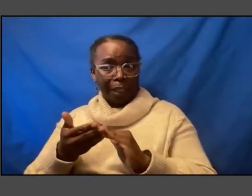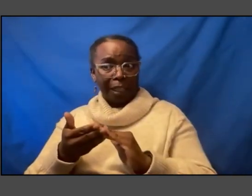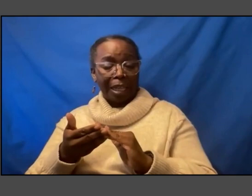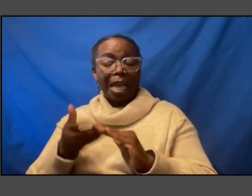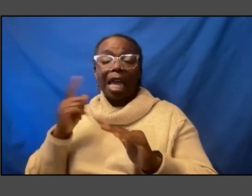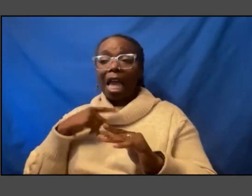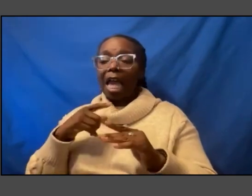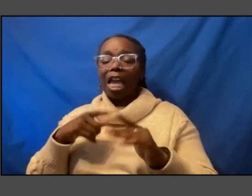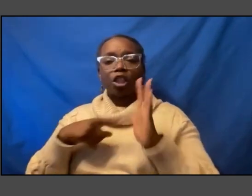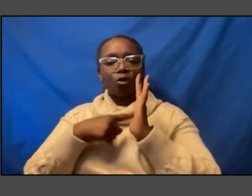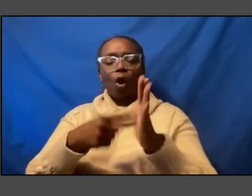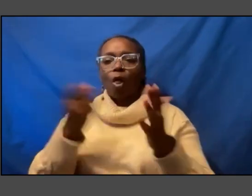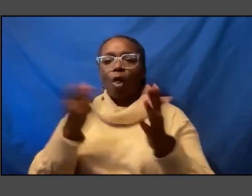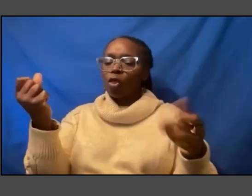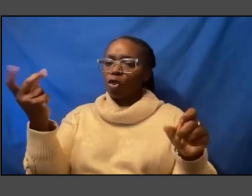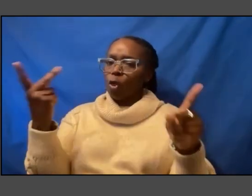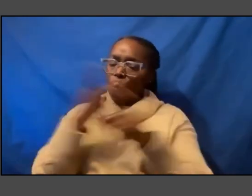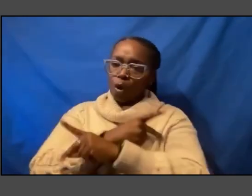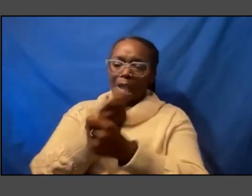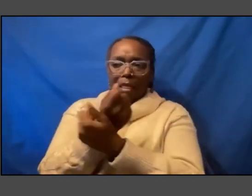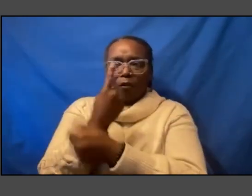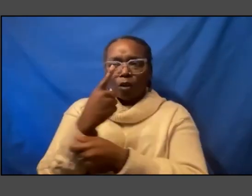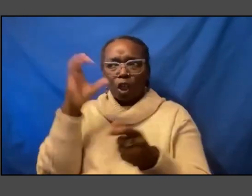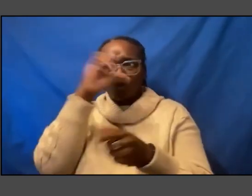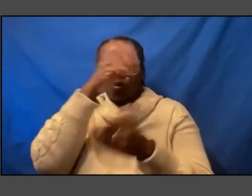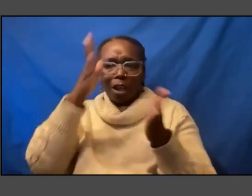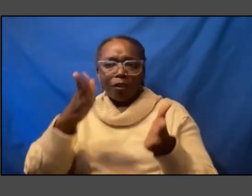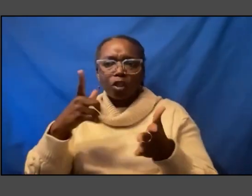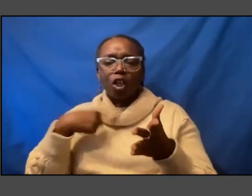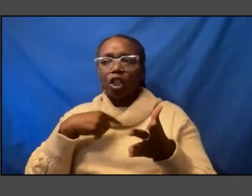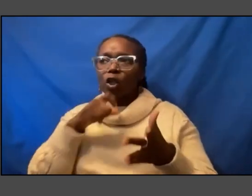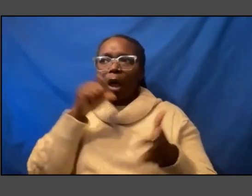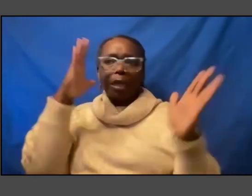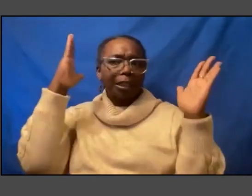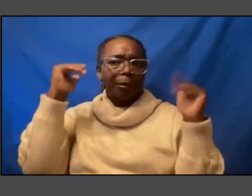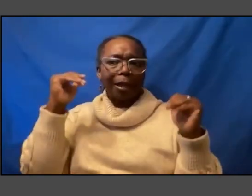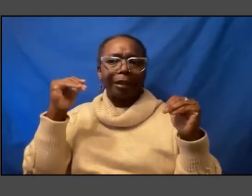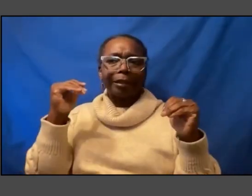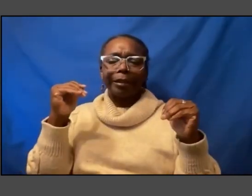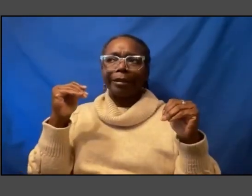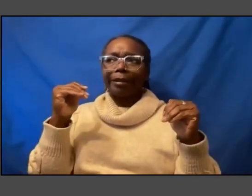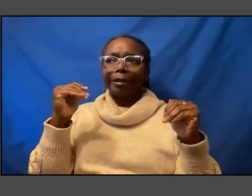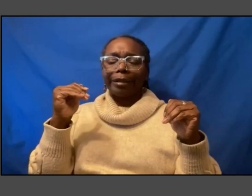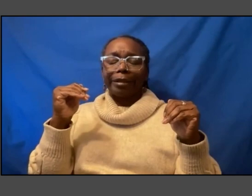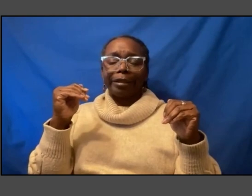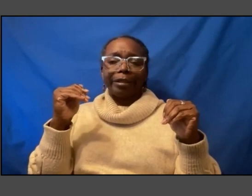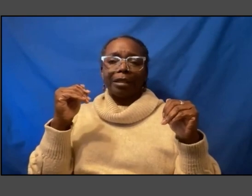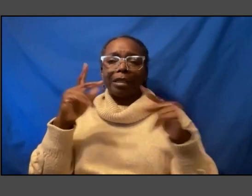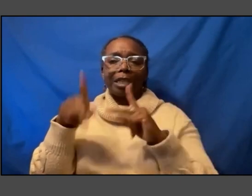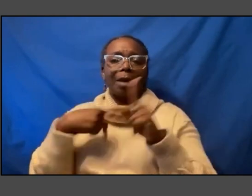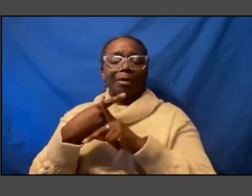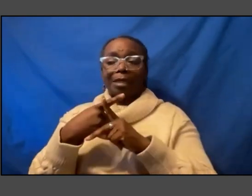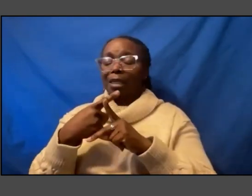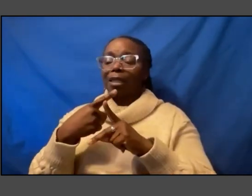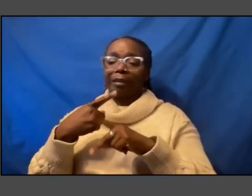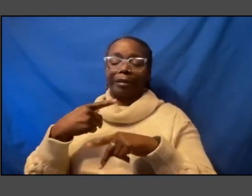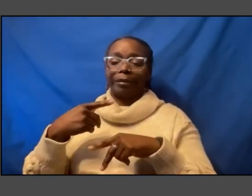loved ones and strangers alike to unexpected uh degrees and in alarming ways please make sure you